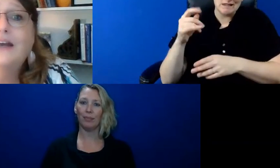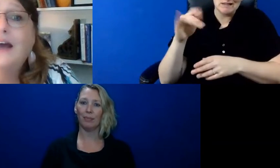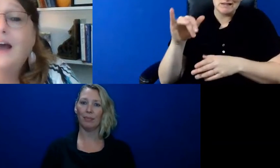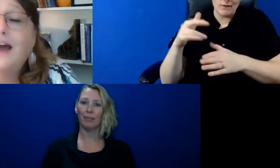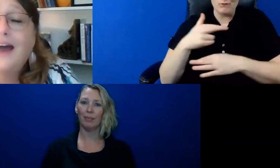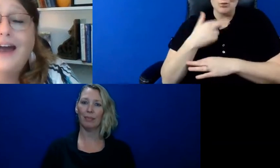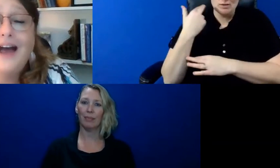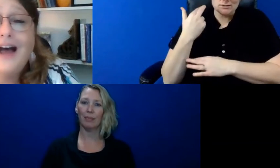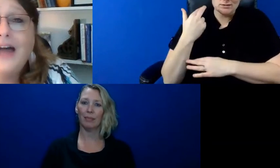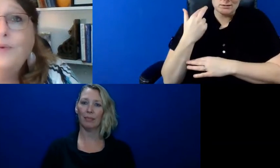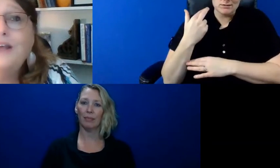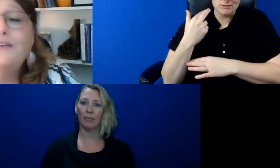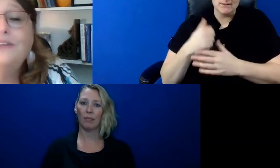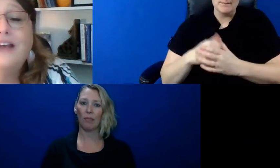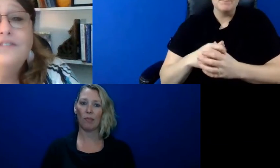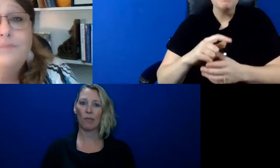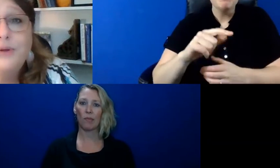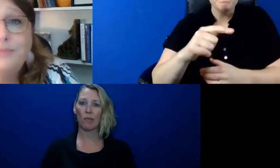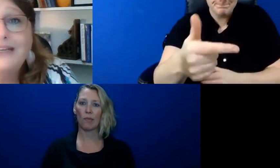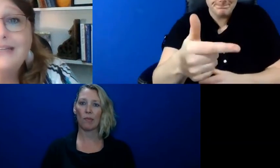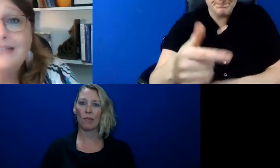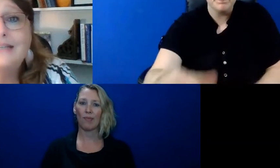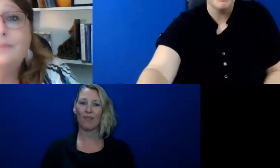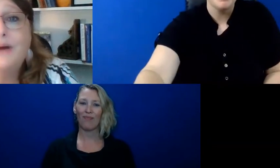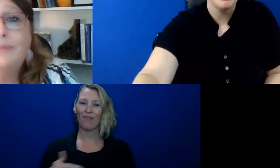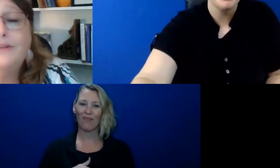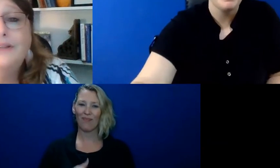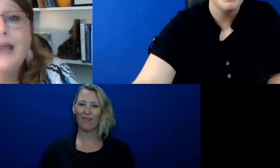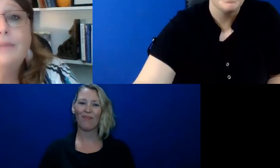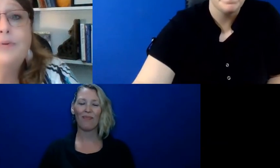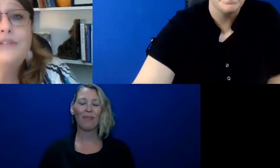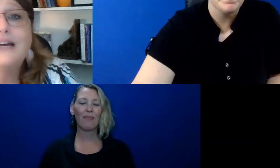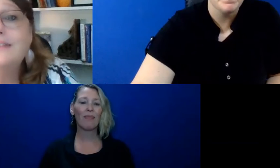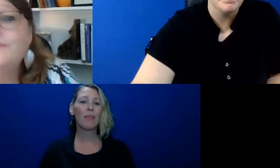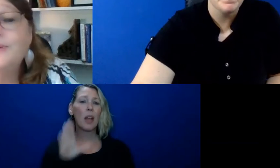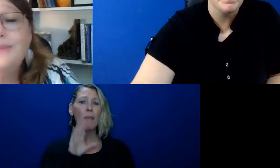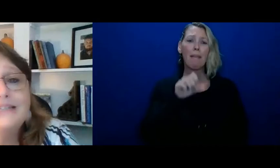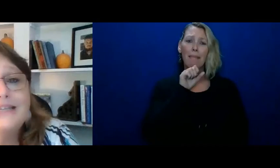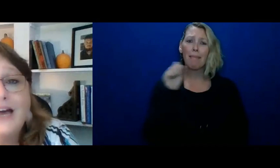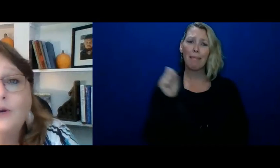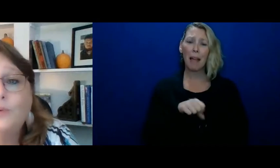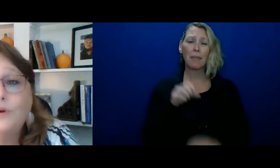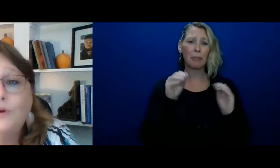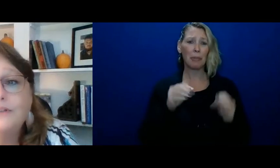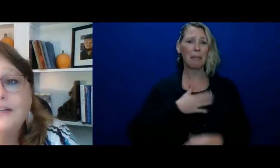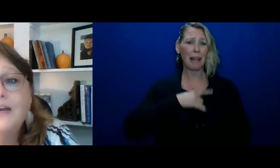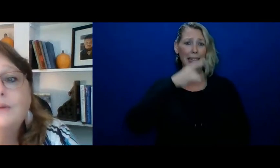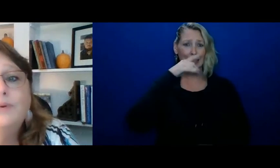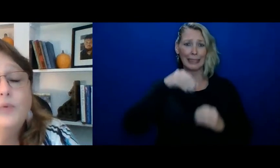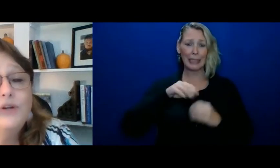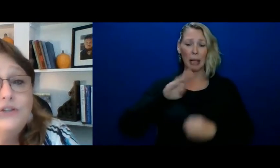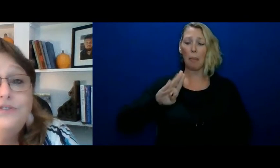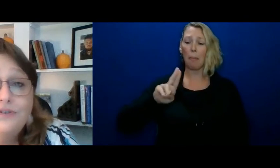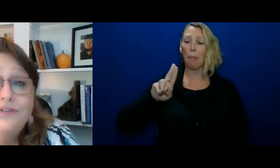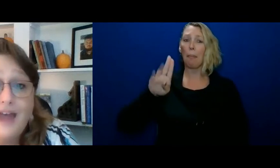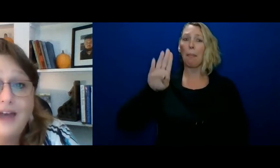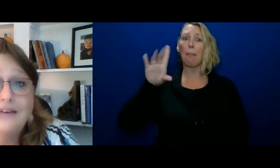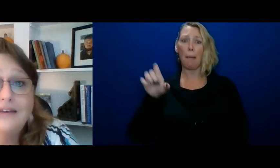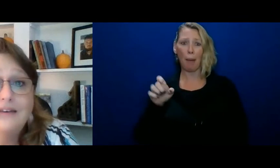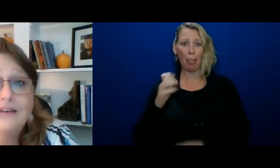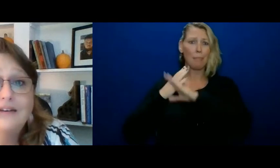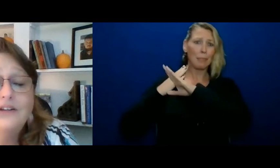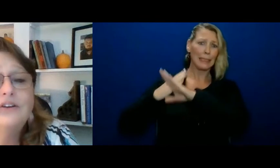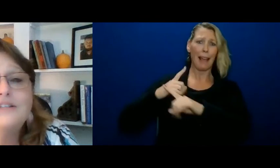i would have loved to put my kids in a bubble and protect them from the entire world but when you do